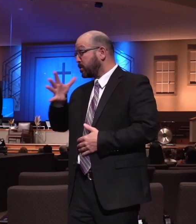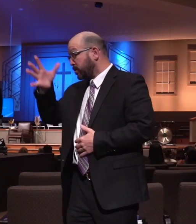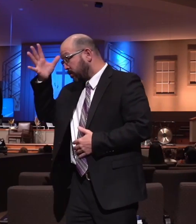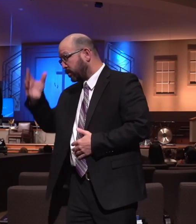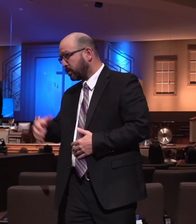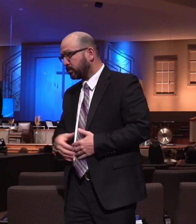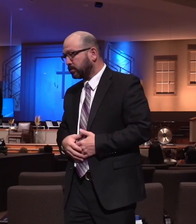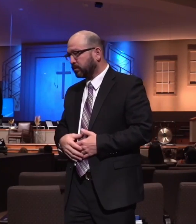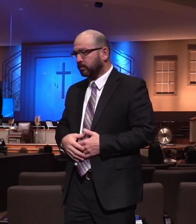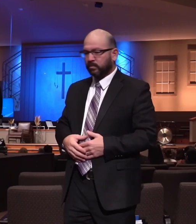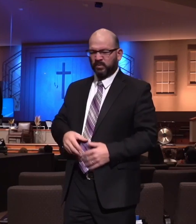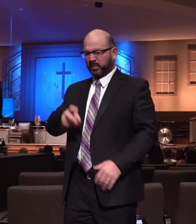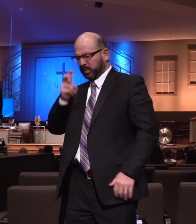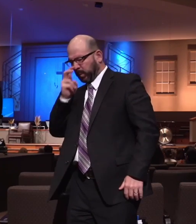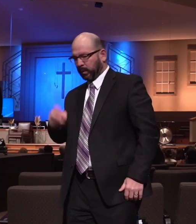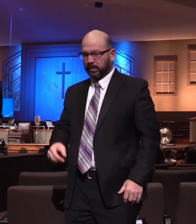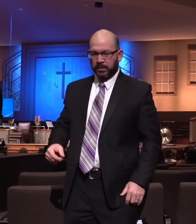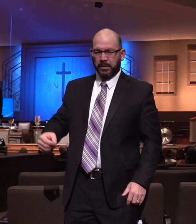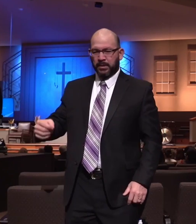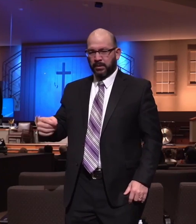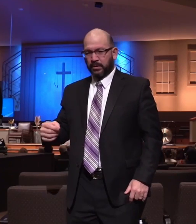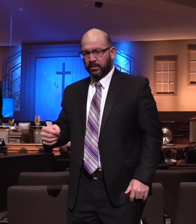dogmatic about things like I might have been when I was a parent.